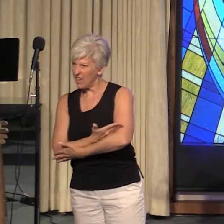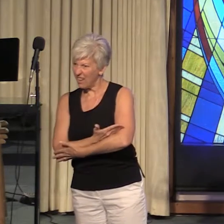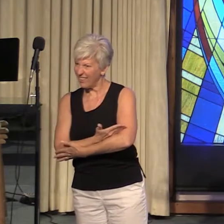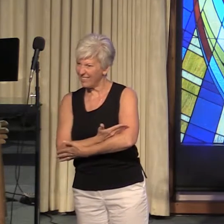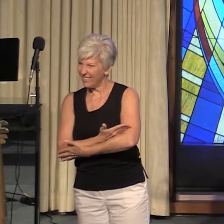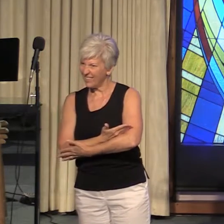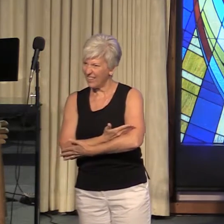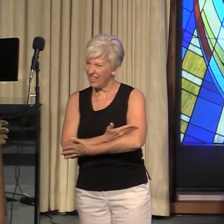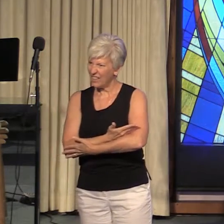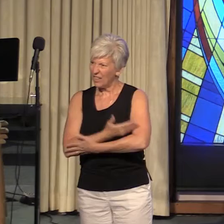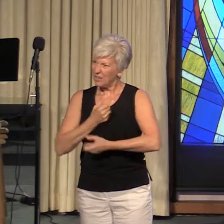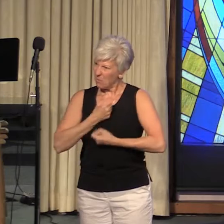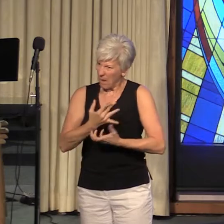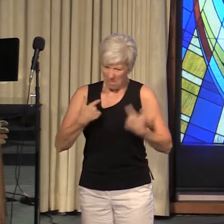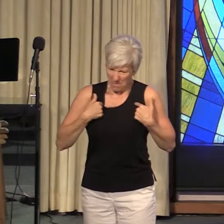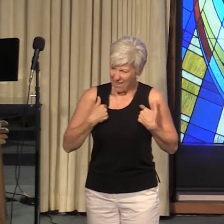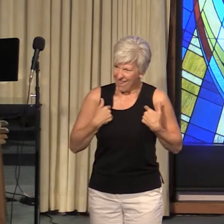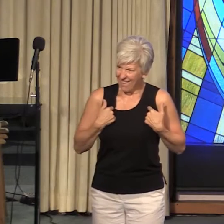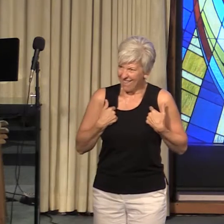does that mean?